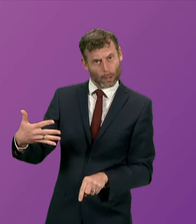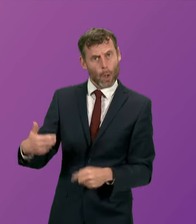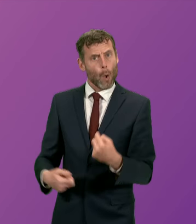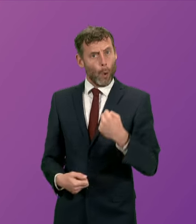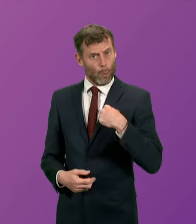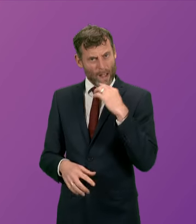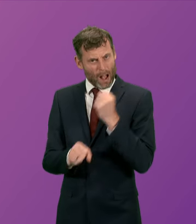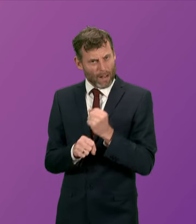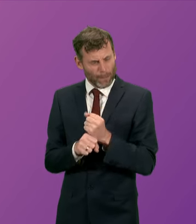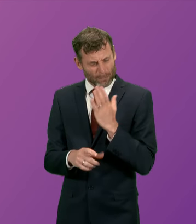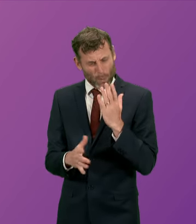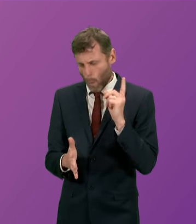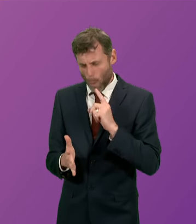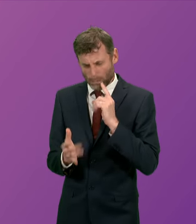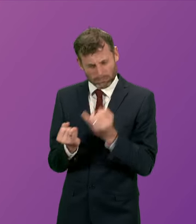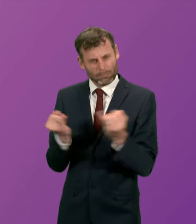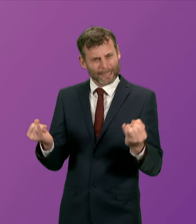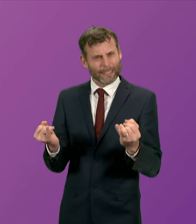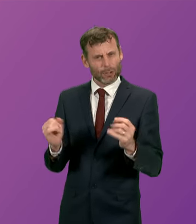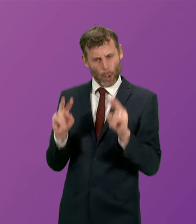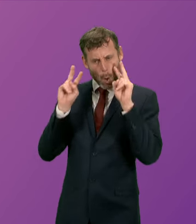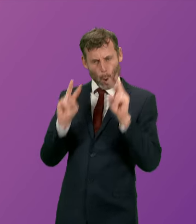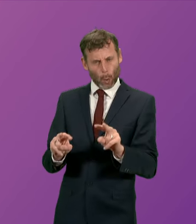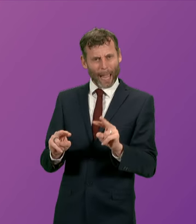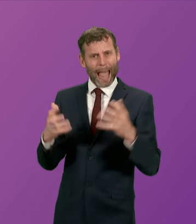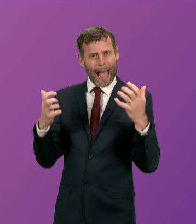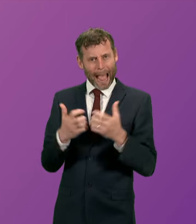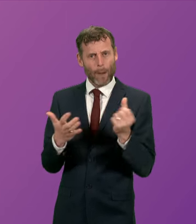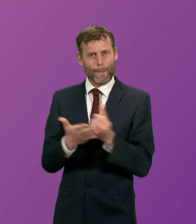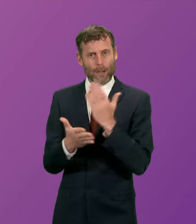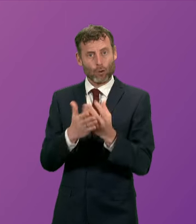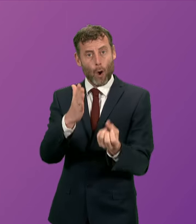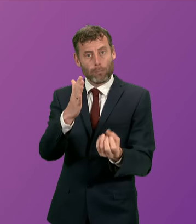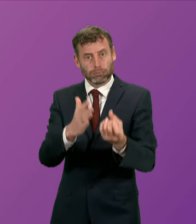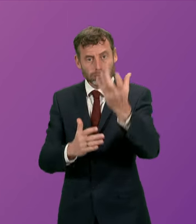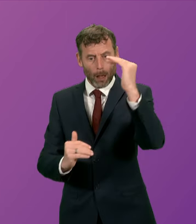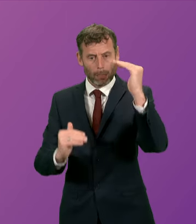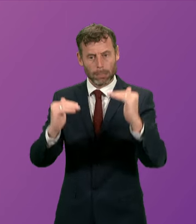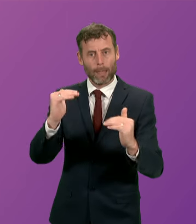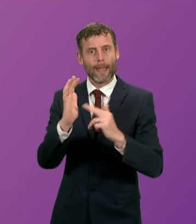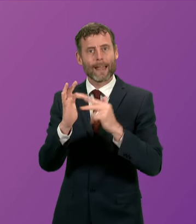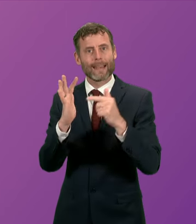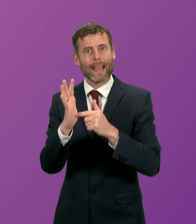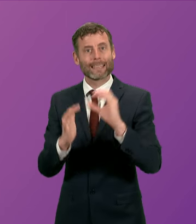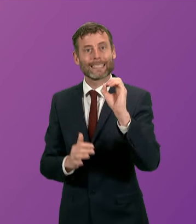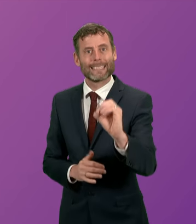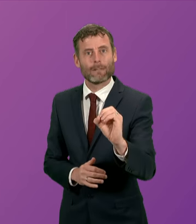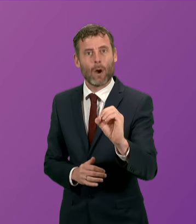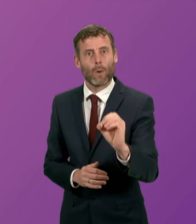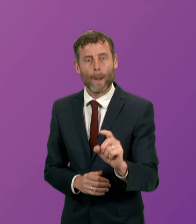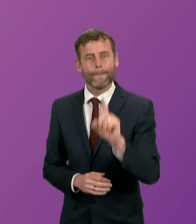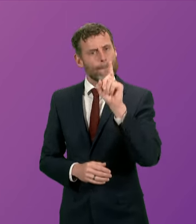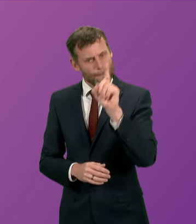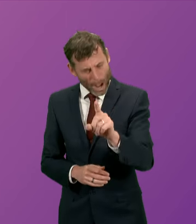absolute necessity of the journey to net zero and that is why there has to be a climate